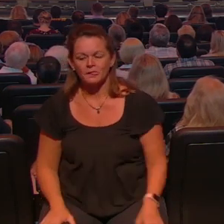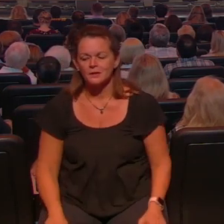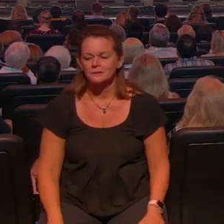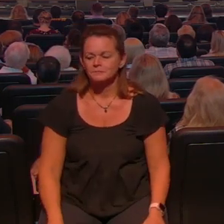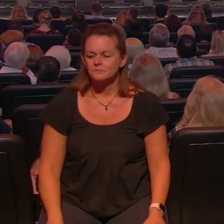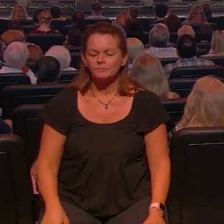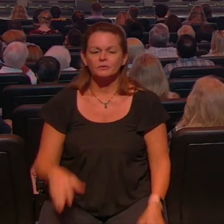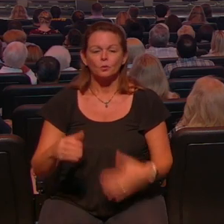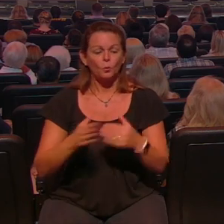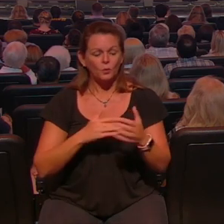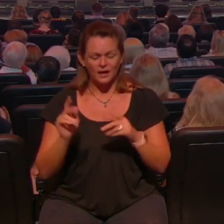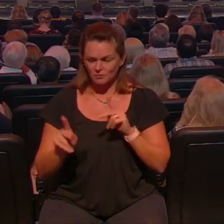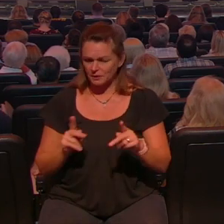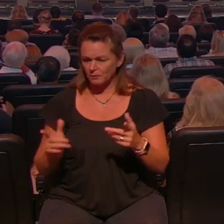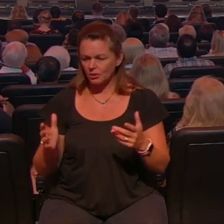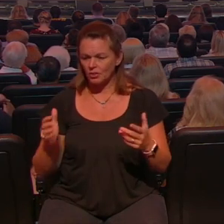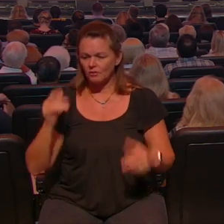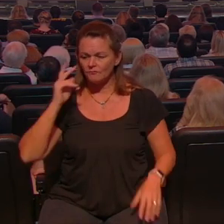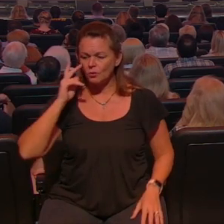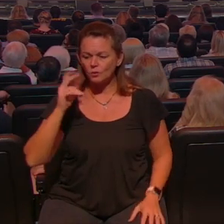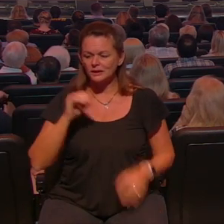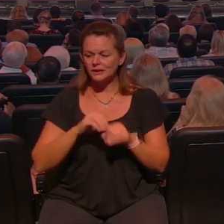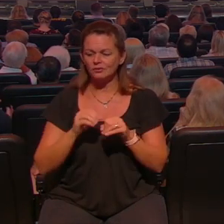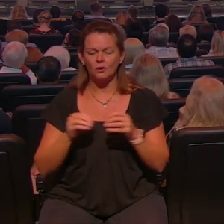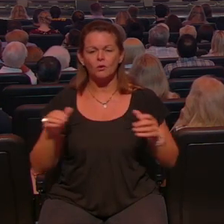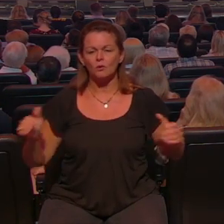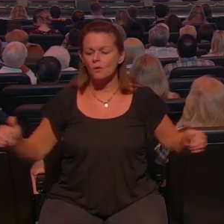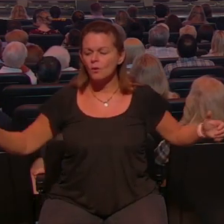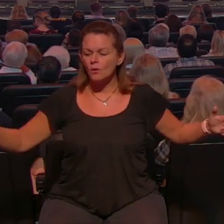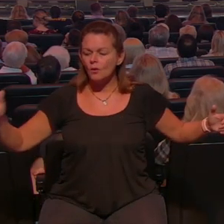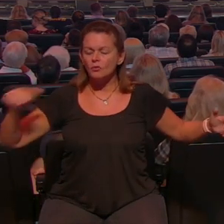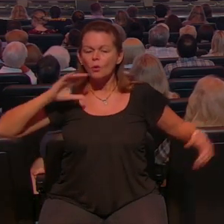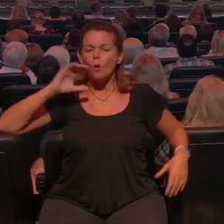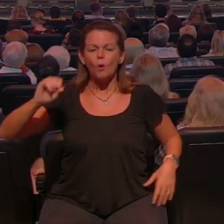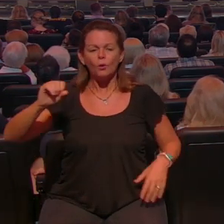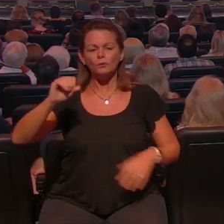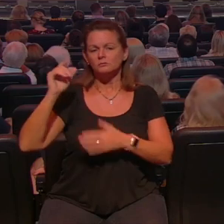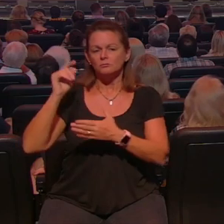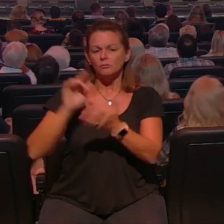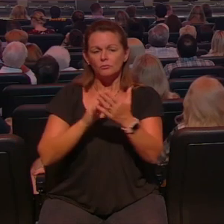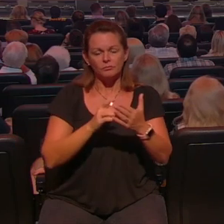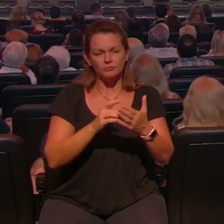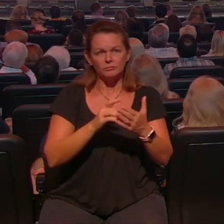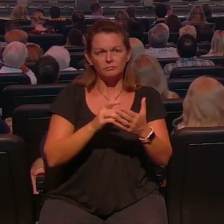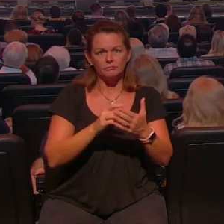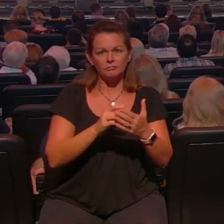people came to worship in the old testament they always brought an offering but what you need to know is who implemented